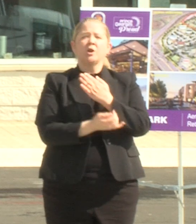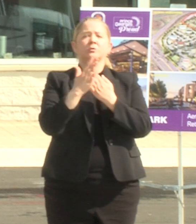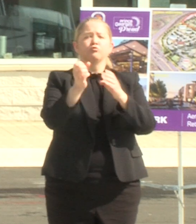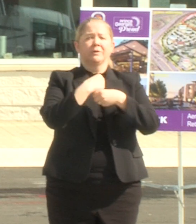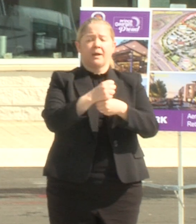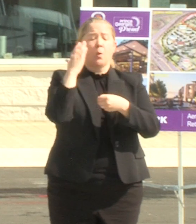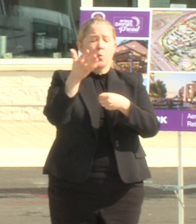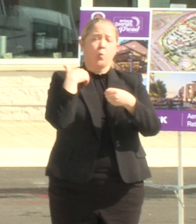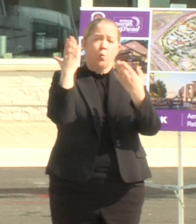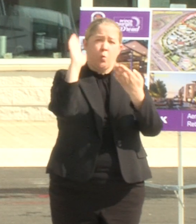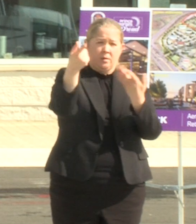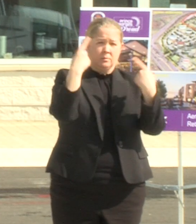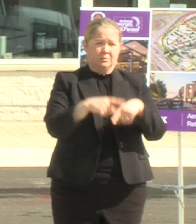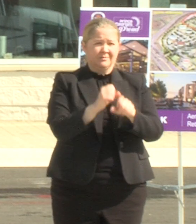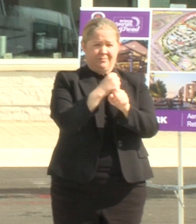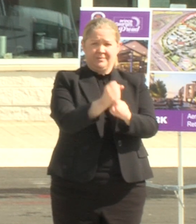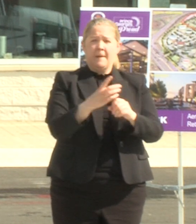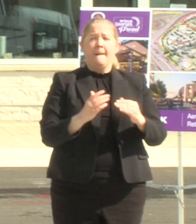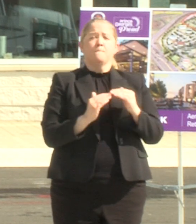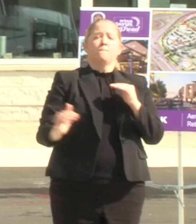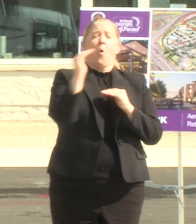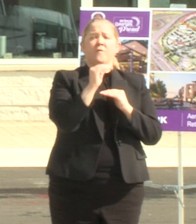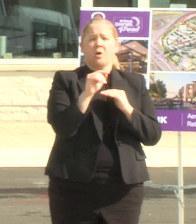create more than 1500 jobs